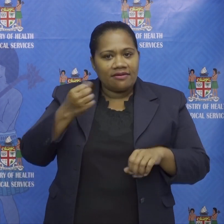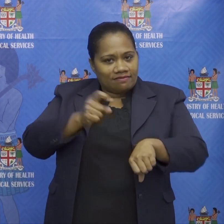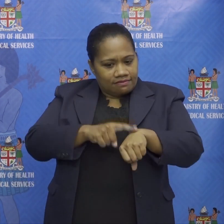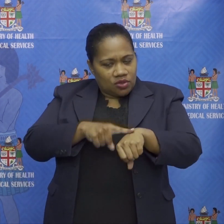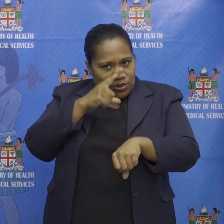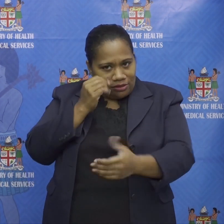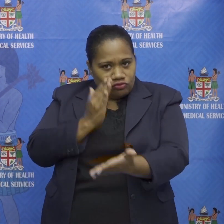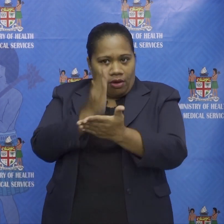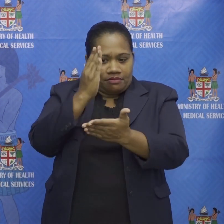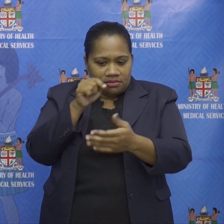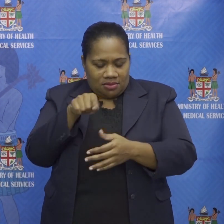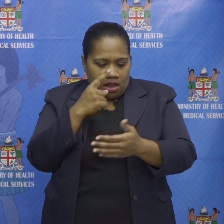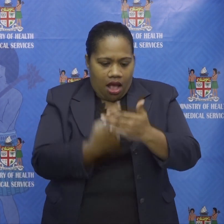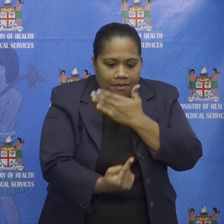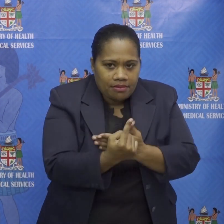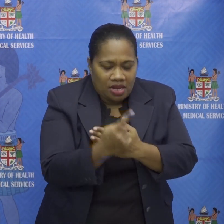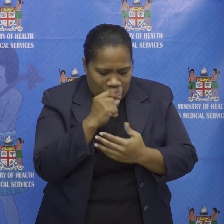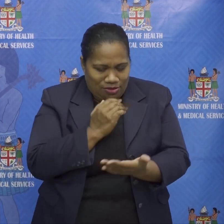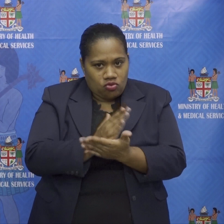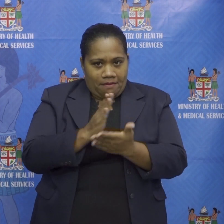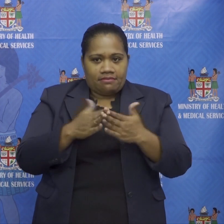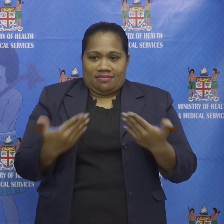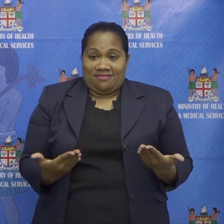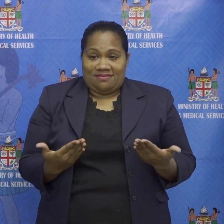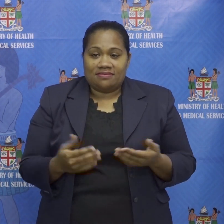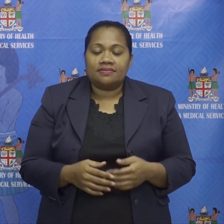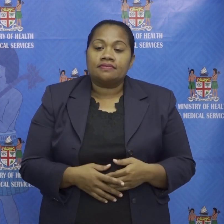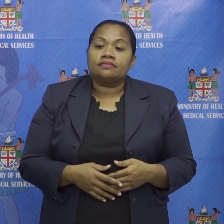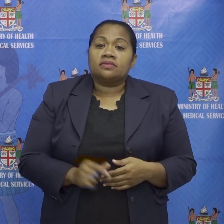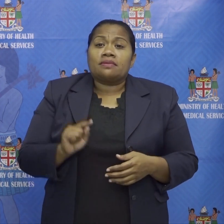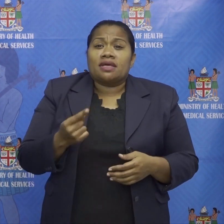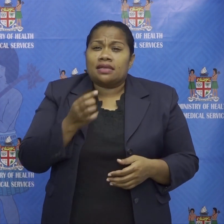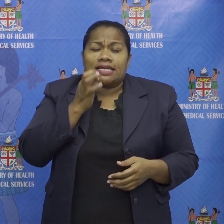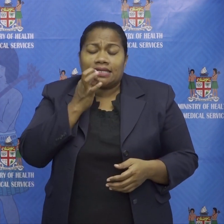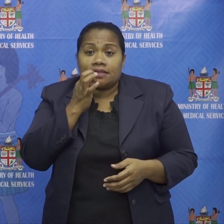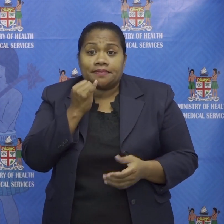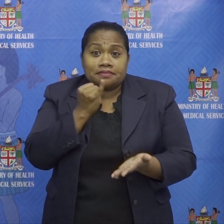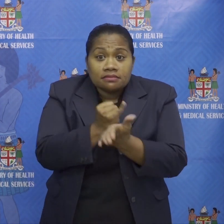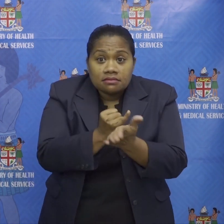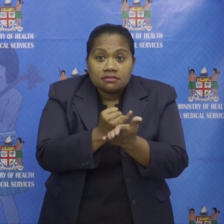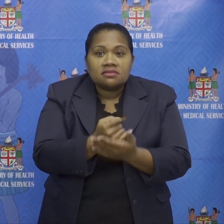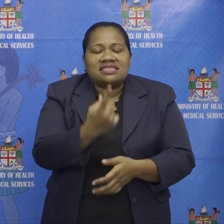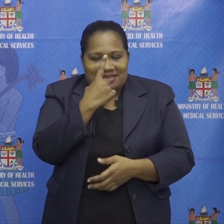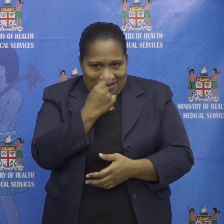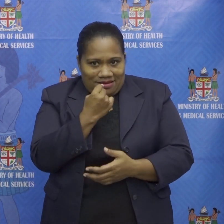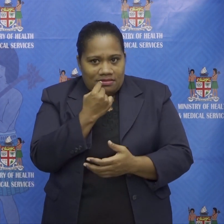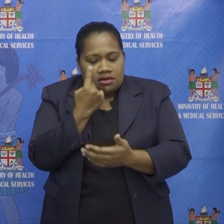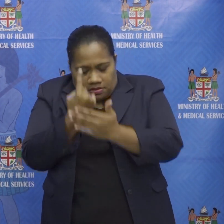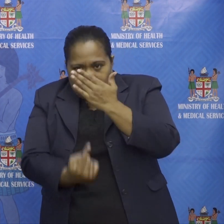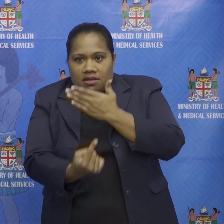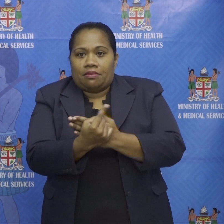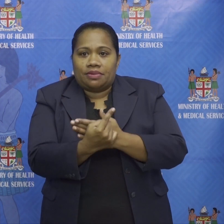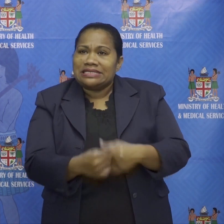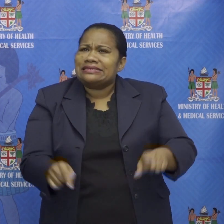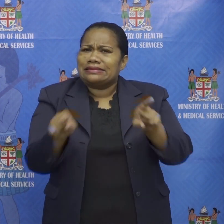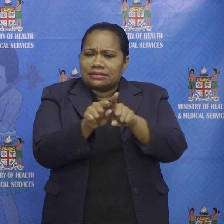happening but a single misstep will bring about the same COVID tsunami that our friends in